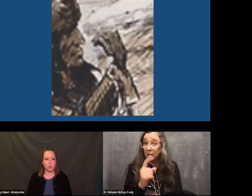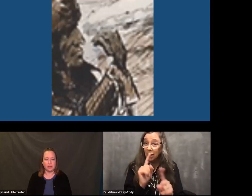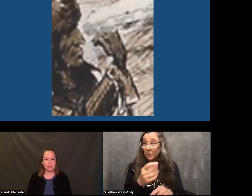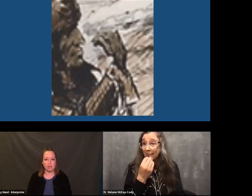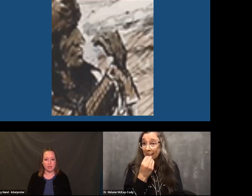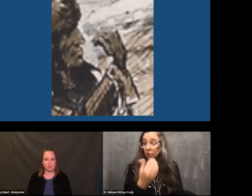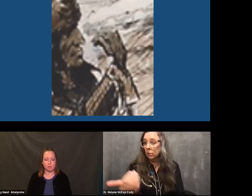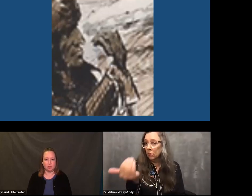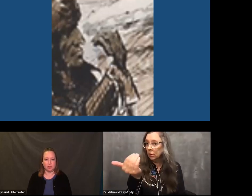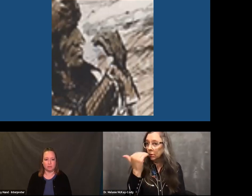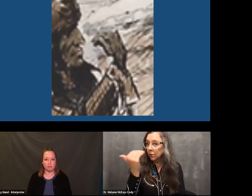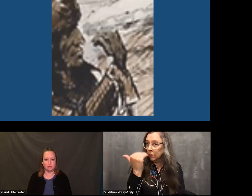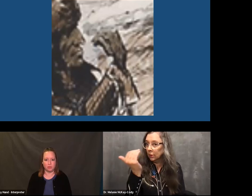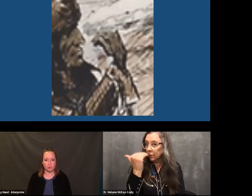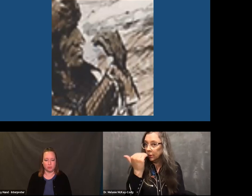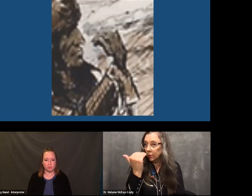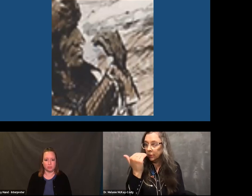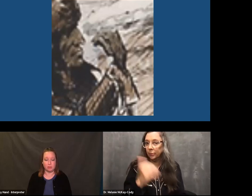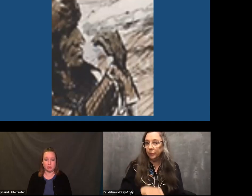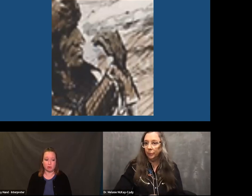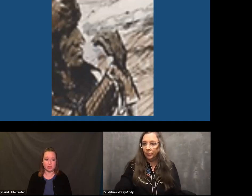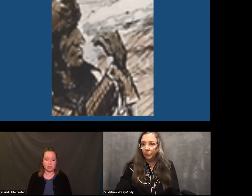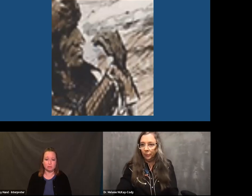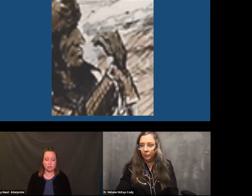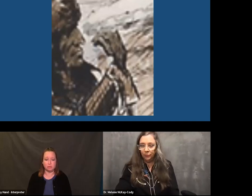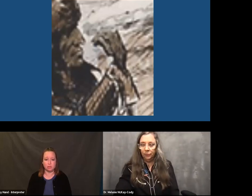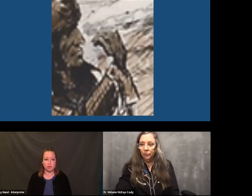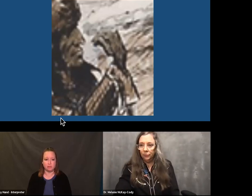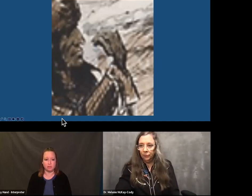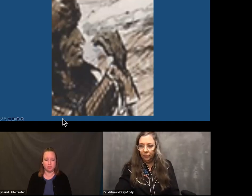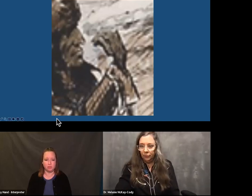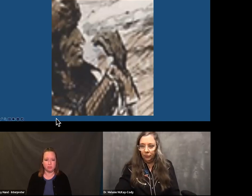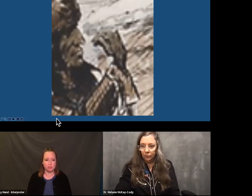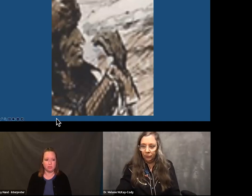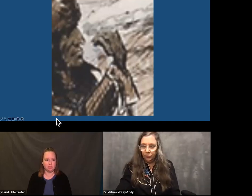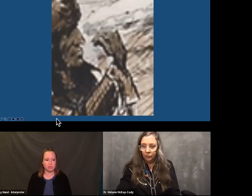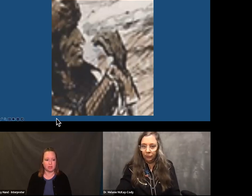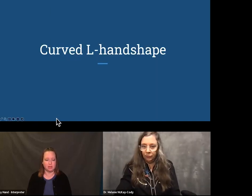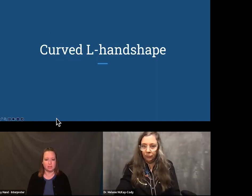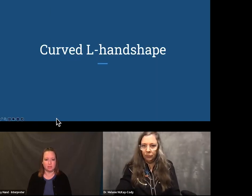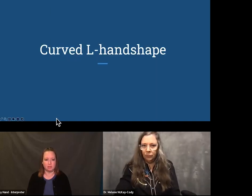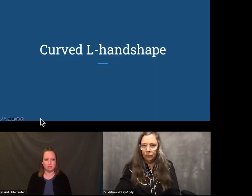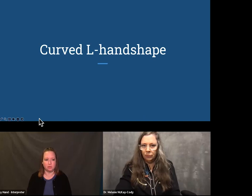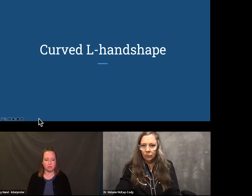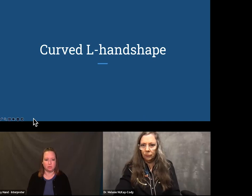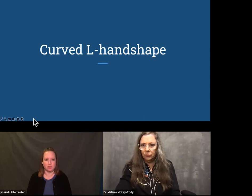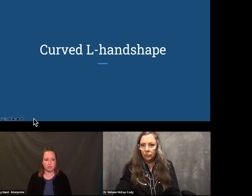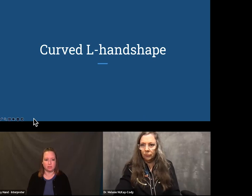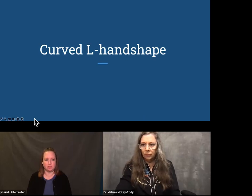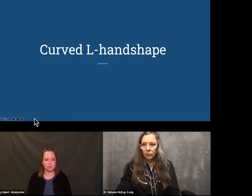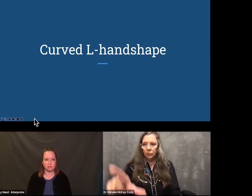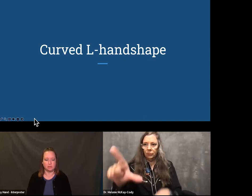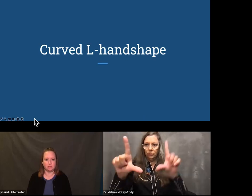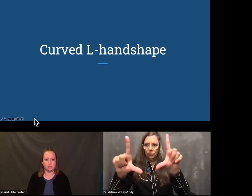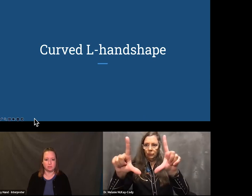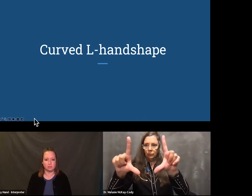So they're wanting to eat or looking for food, maybe requesting food. Do you have food? The sign is clearly food or